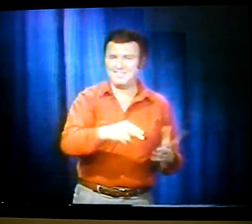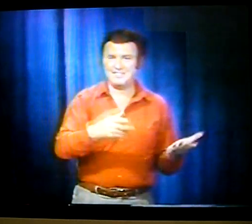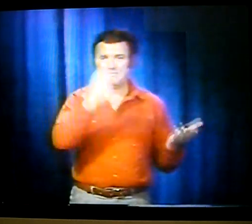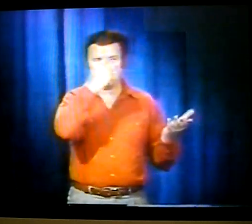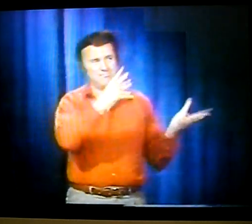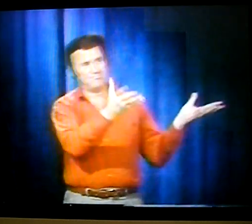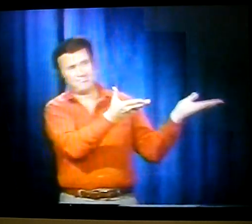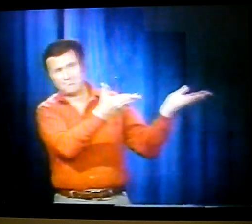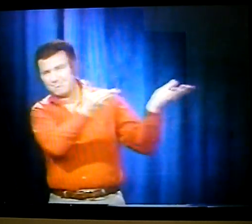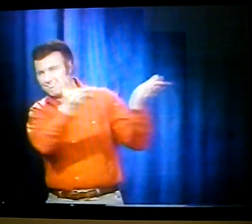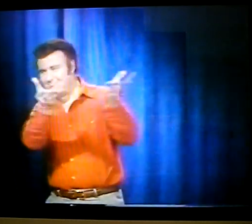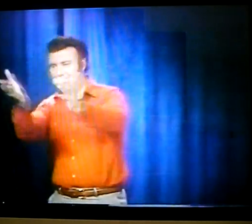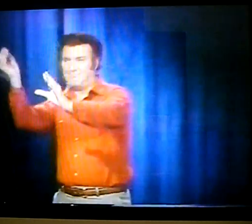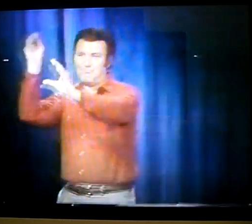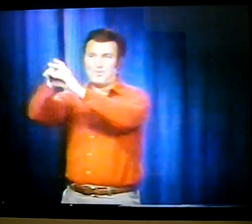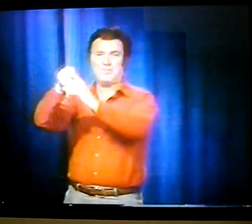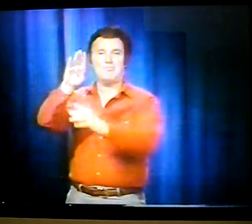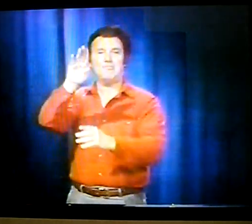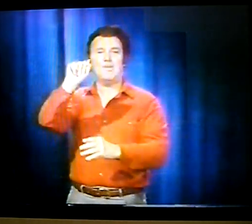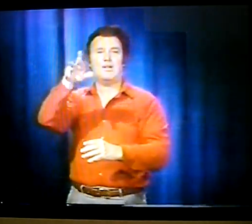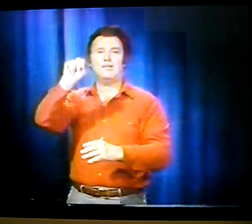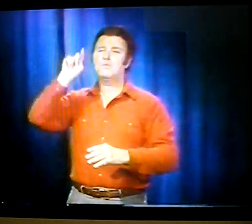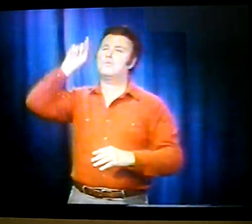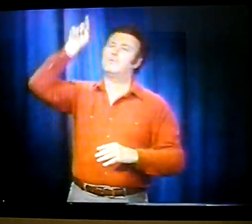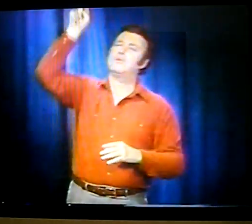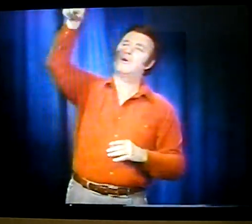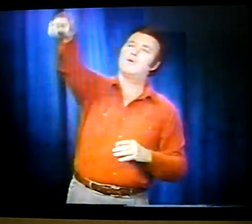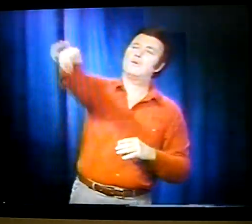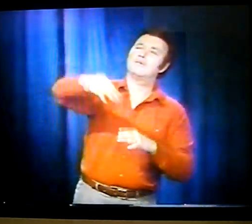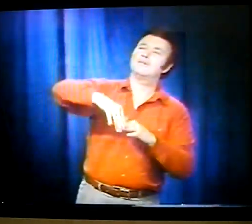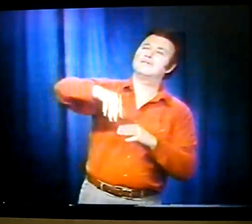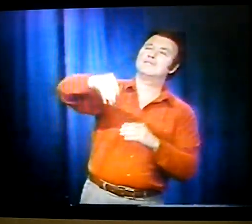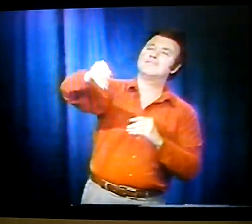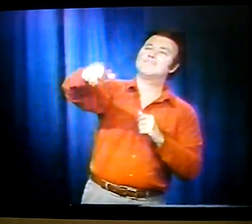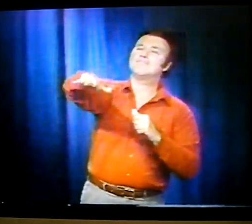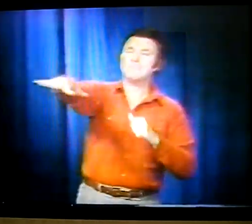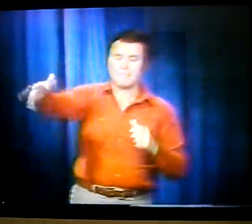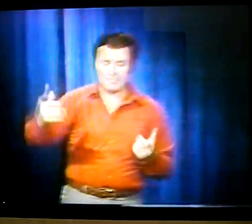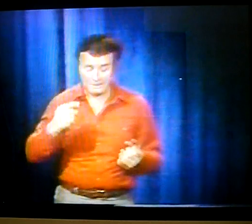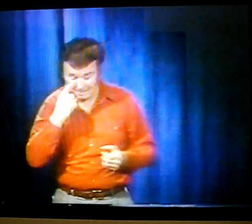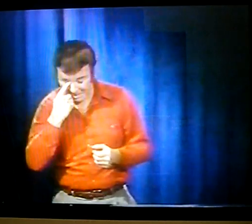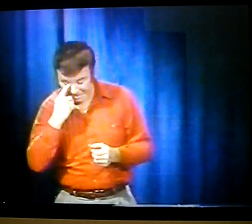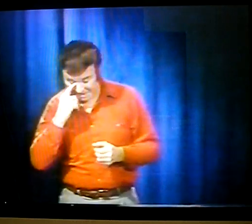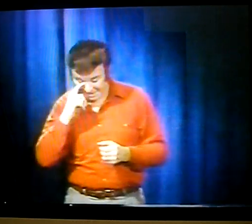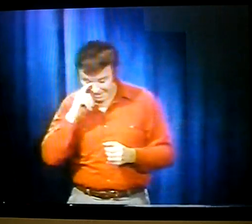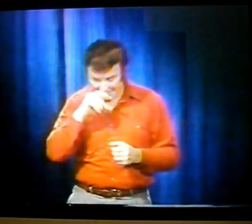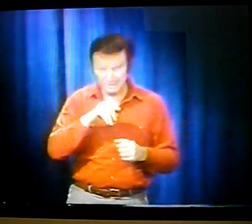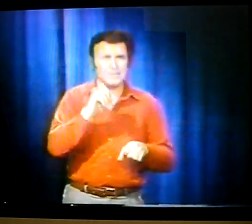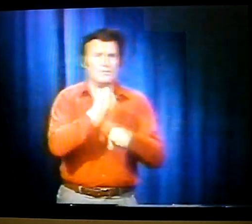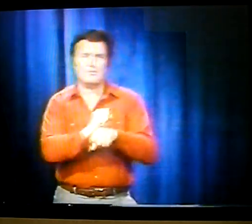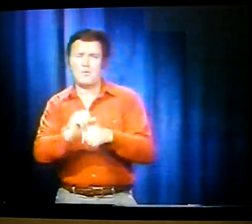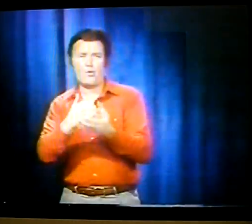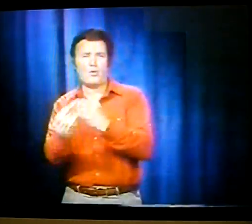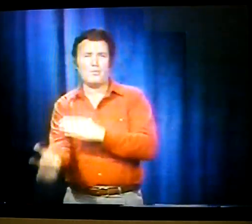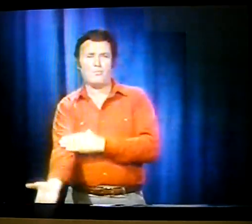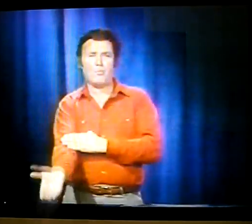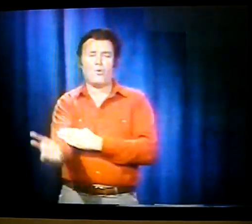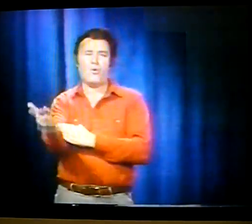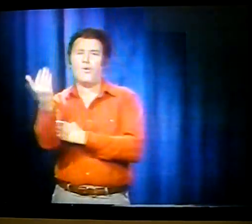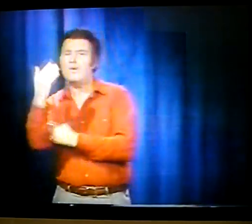had loaded into a wagon, and that would be brought all the way over to the barn. We worked